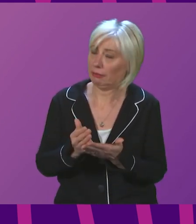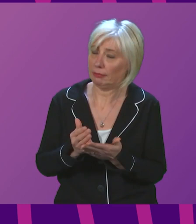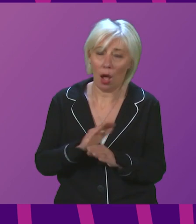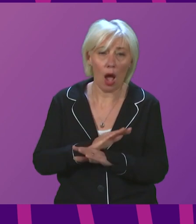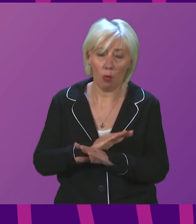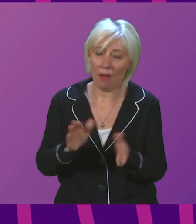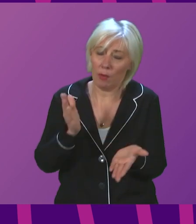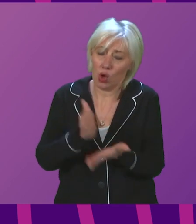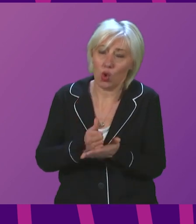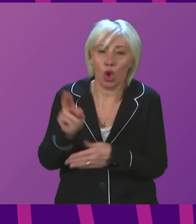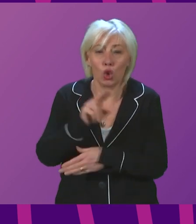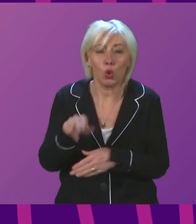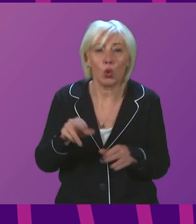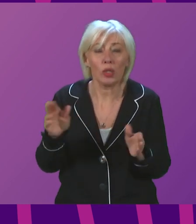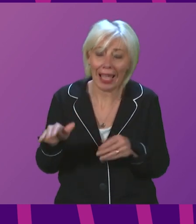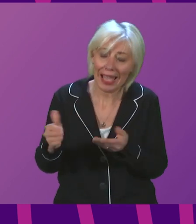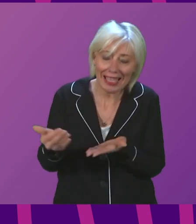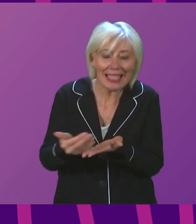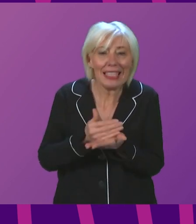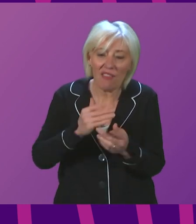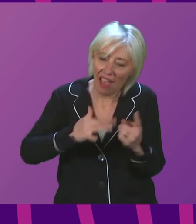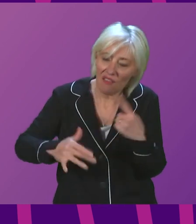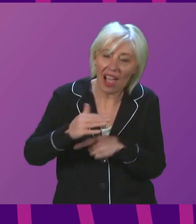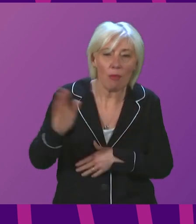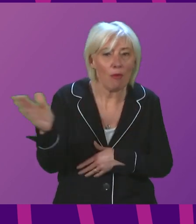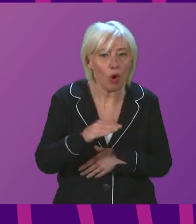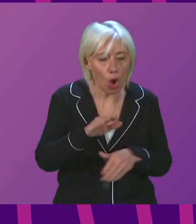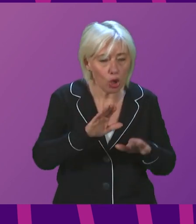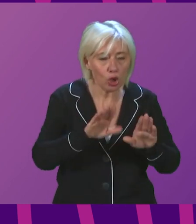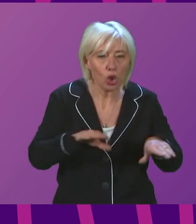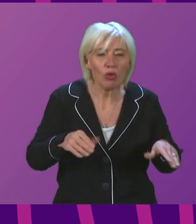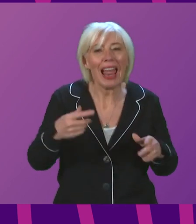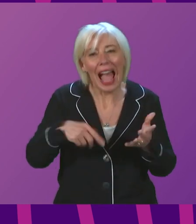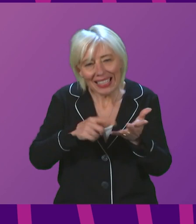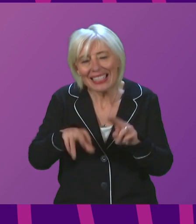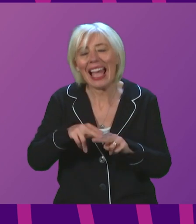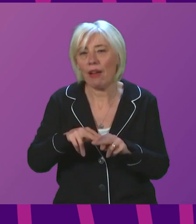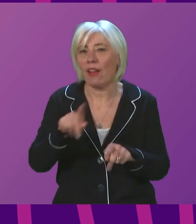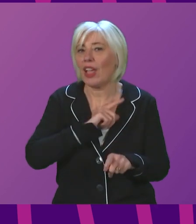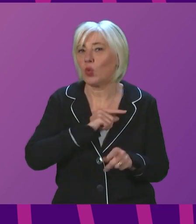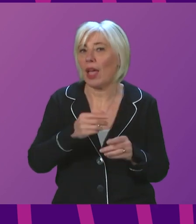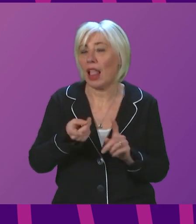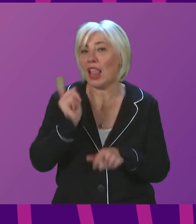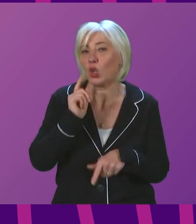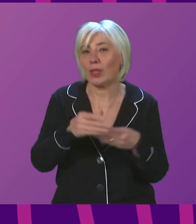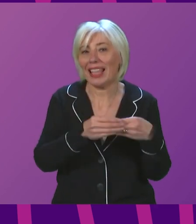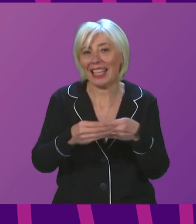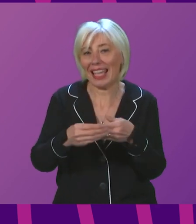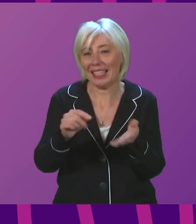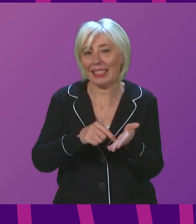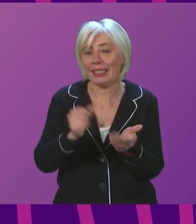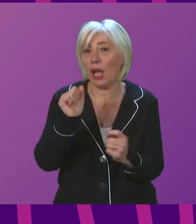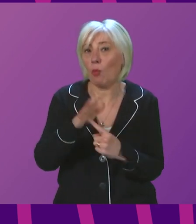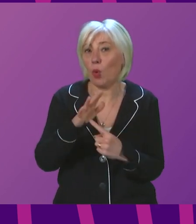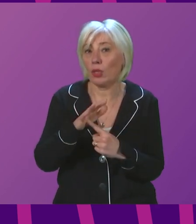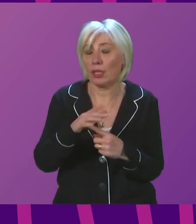make sure schools are safe environments for young people and for staff, which is why the guidance published last week is so important. But secondly, and